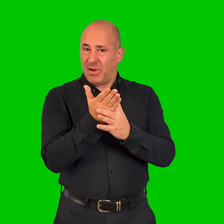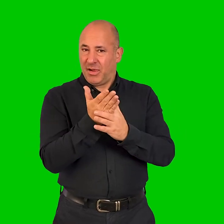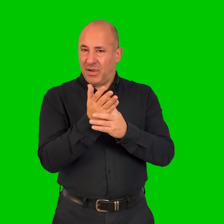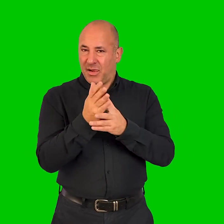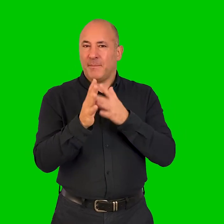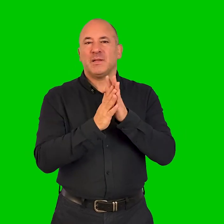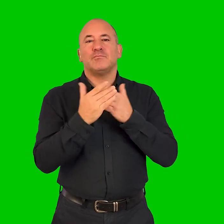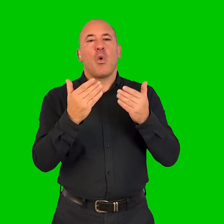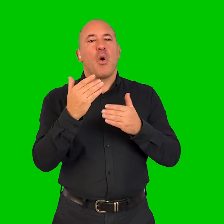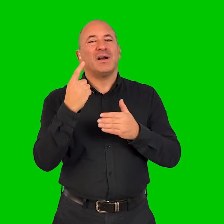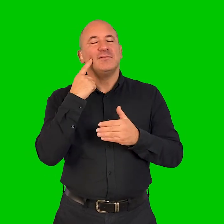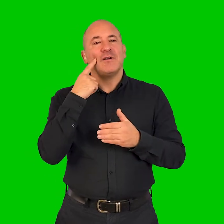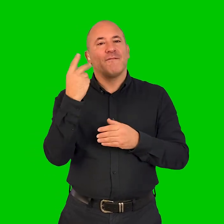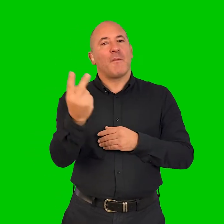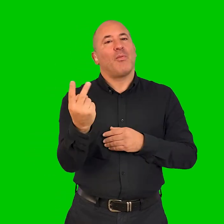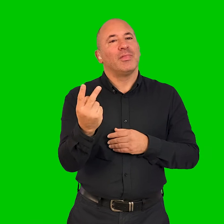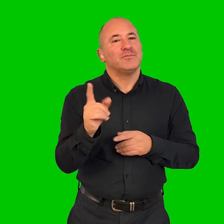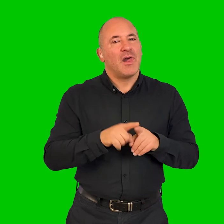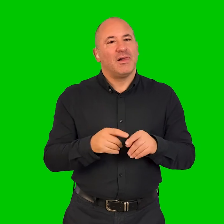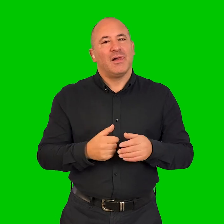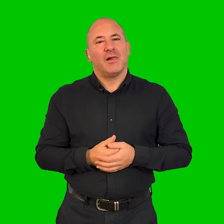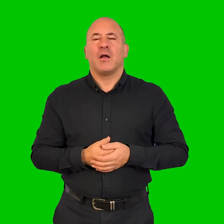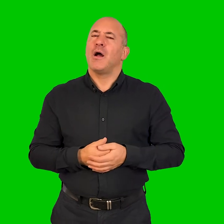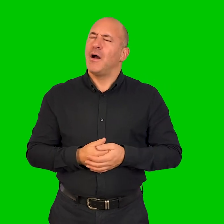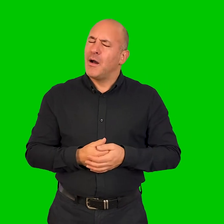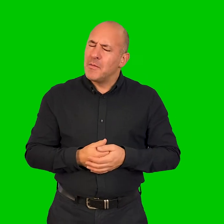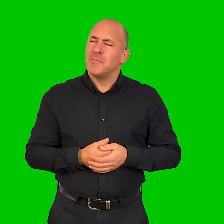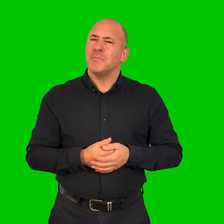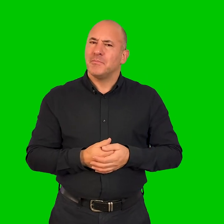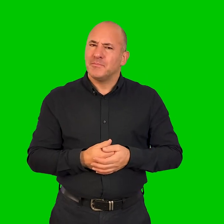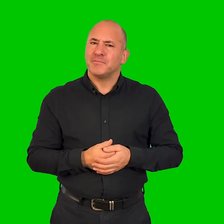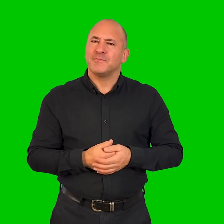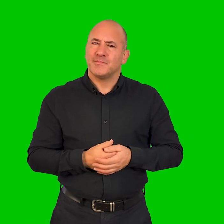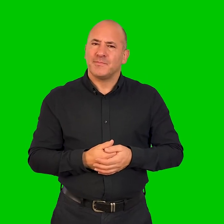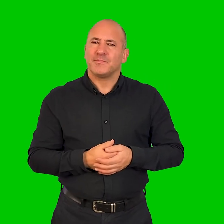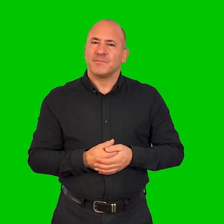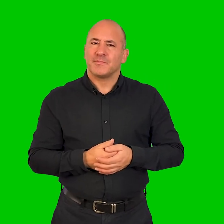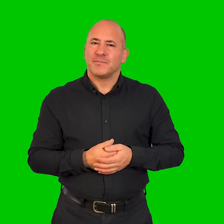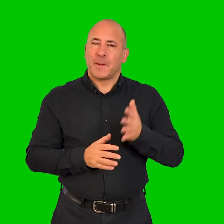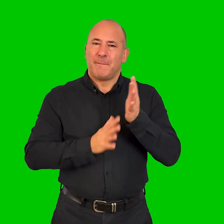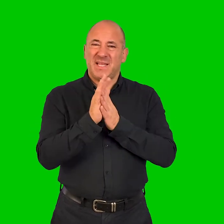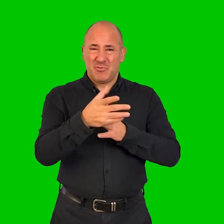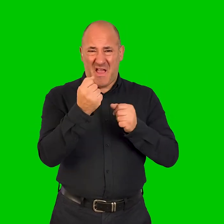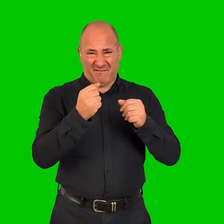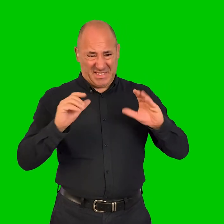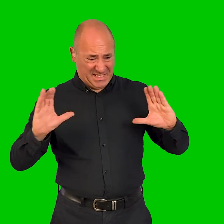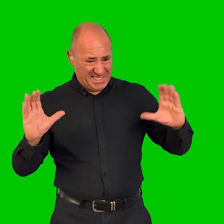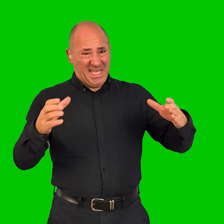move and make sure that I make it accessible too so it makes it easier for them. So in some ways you've got a whole team of